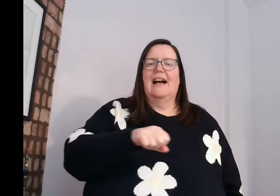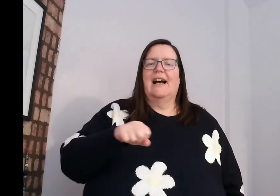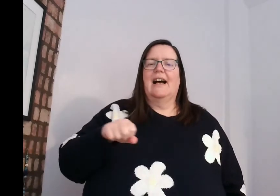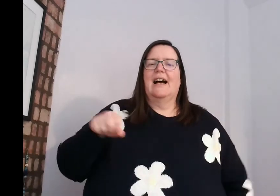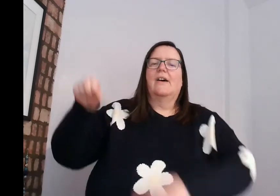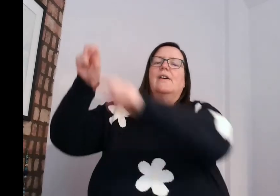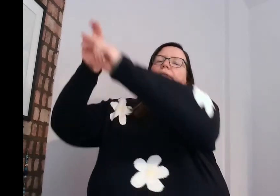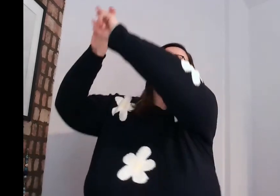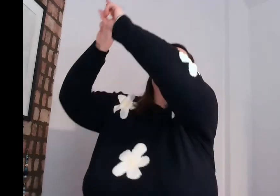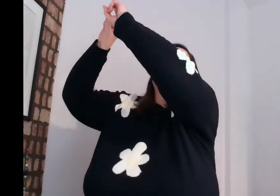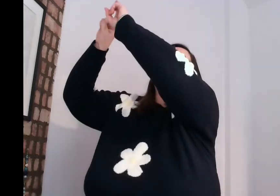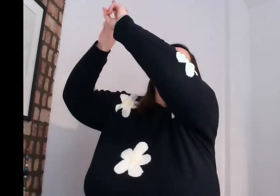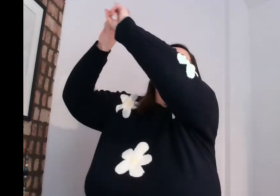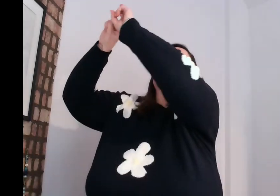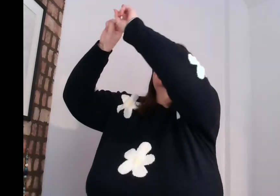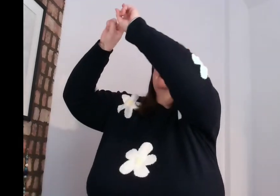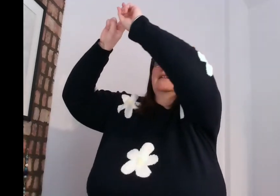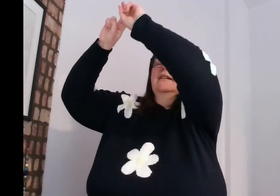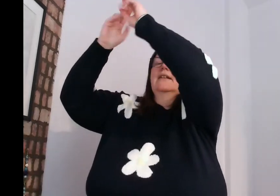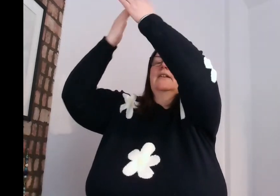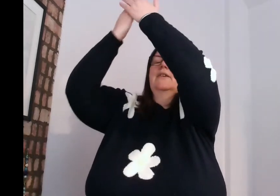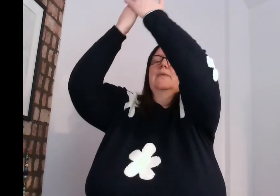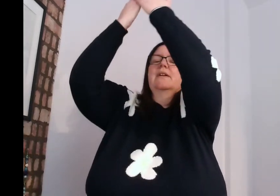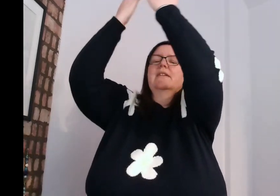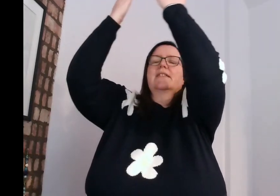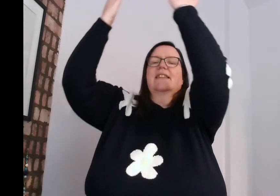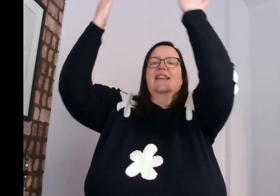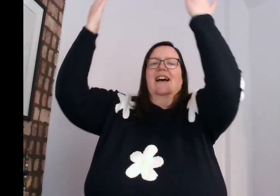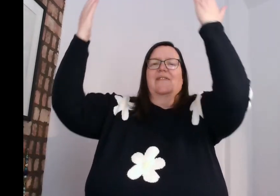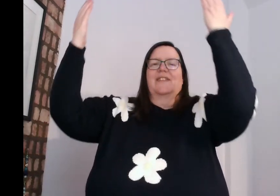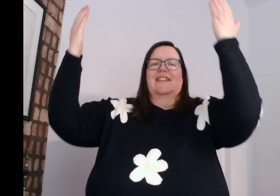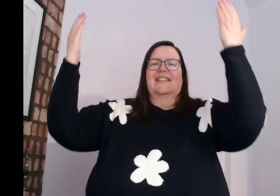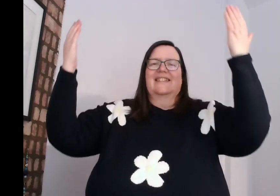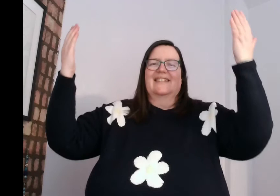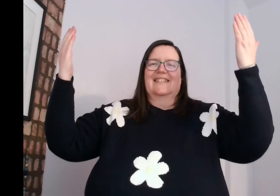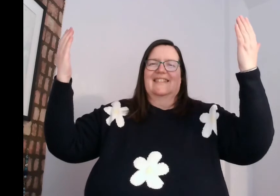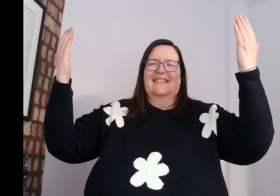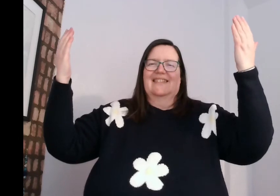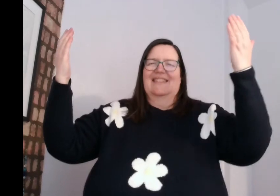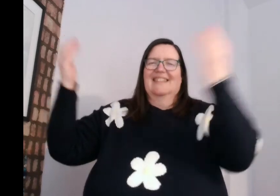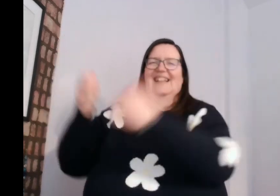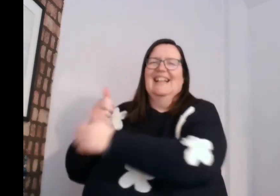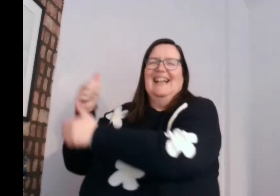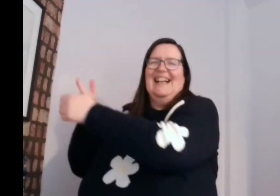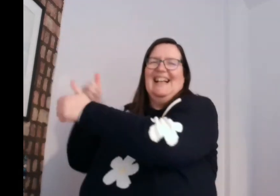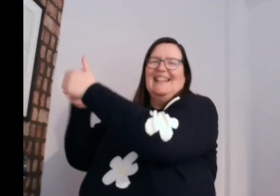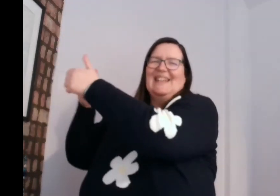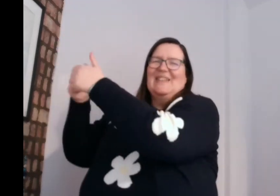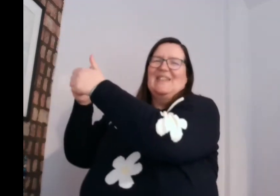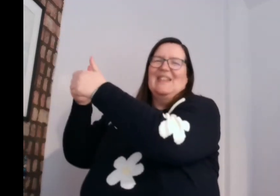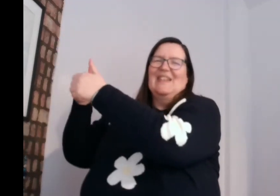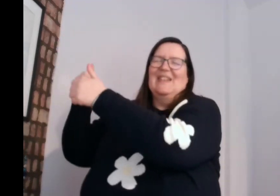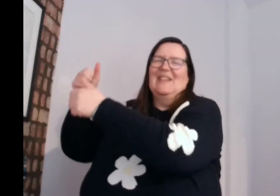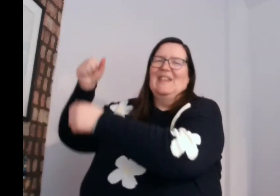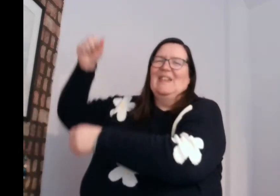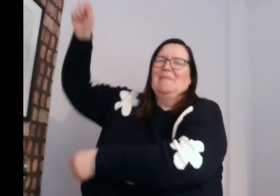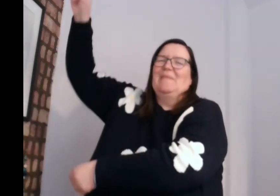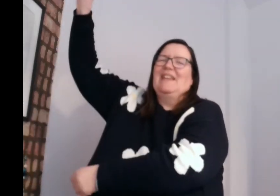Our Father who art in heaven, hallowed be